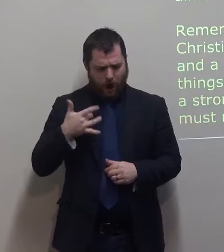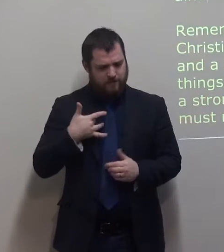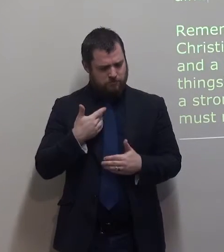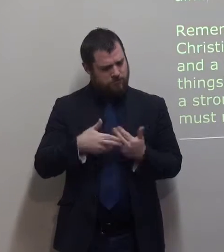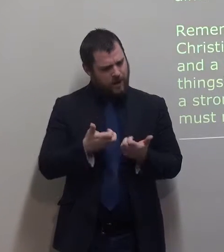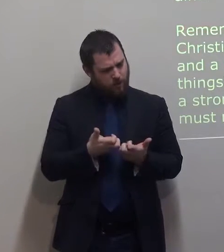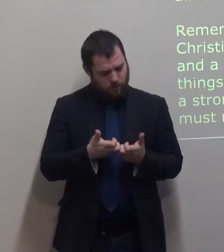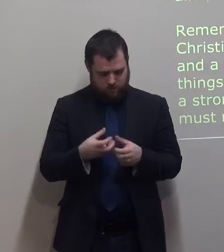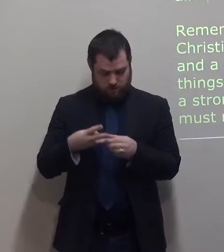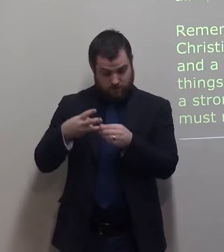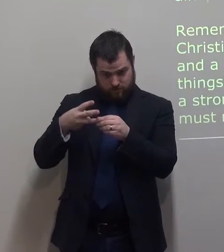Number three, plan.